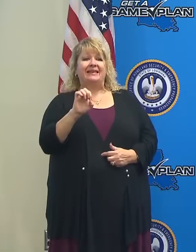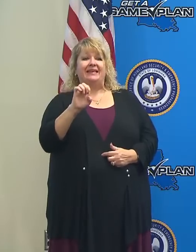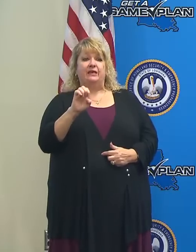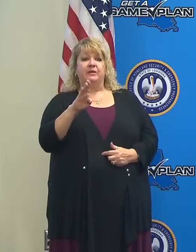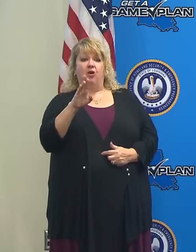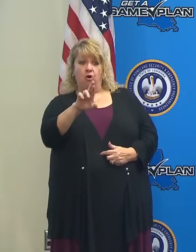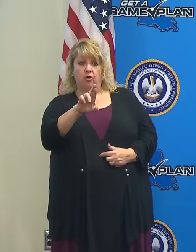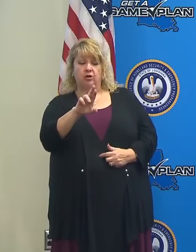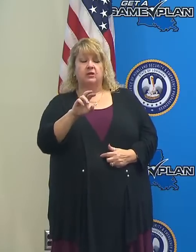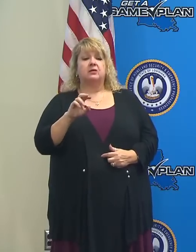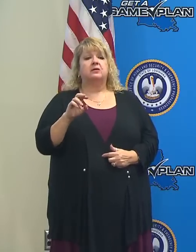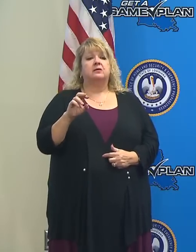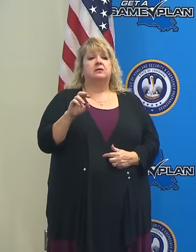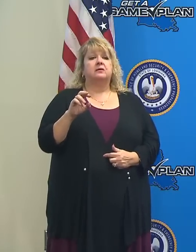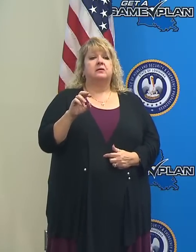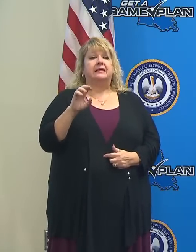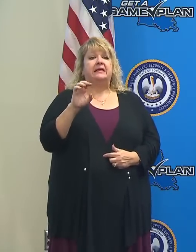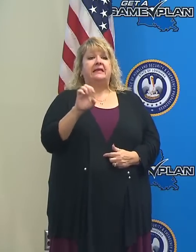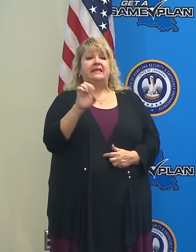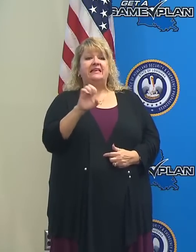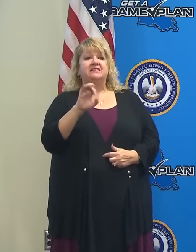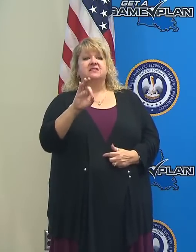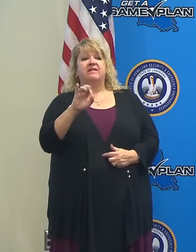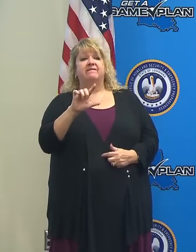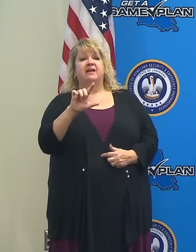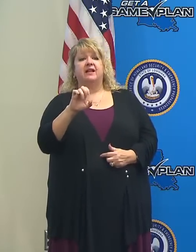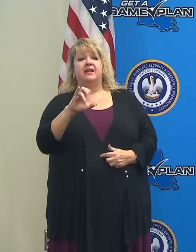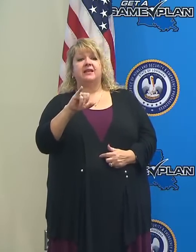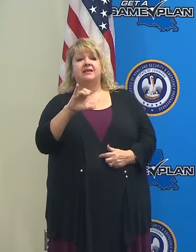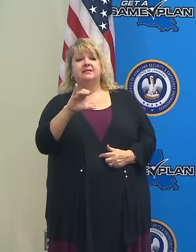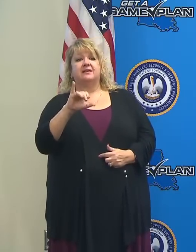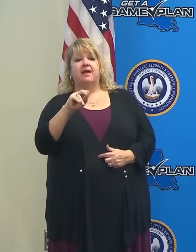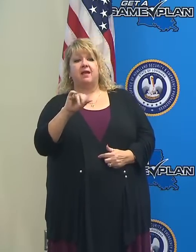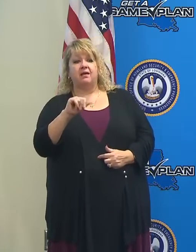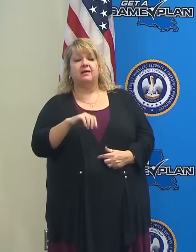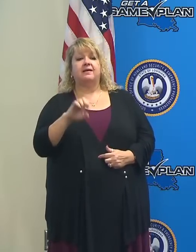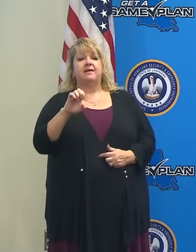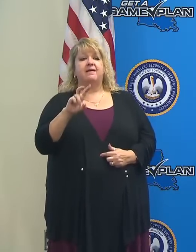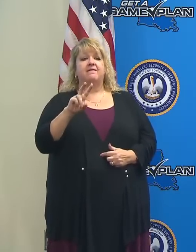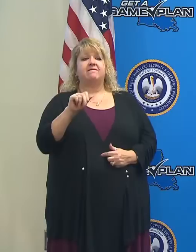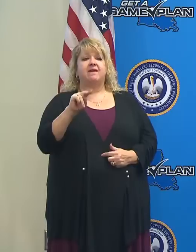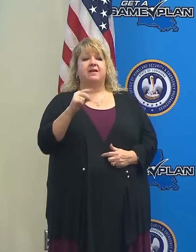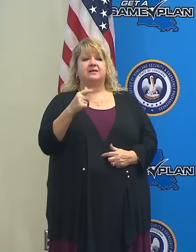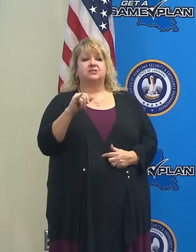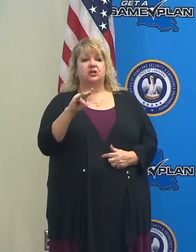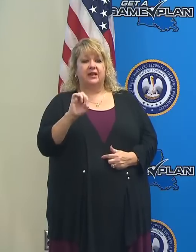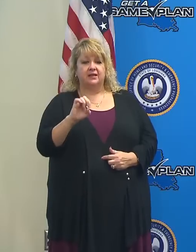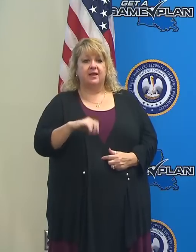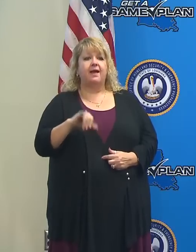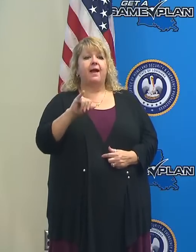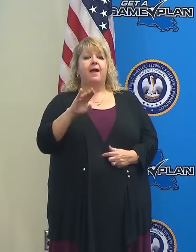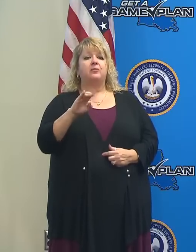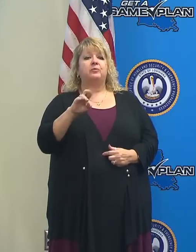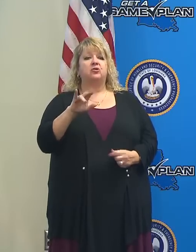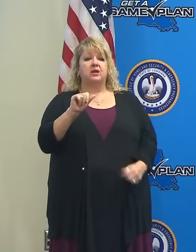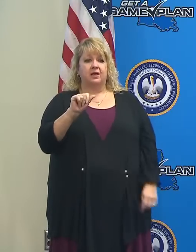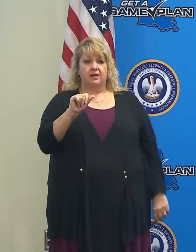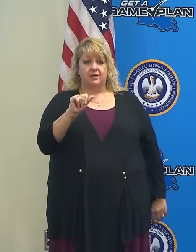Rouge, East Feliciana, Evangeline, Iberia,